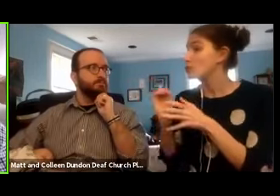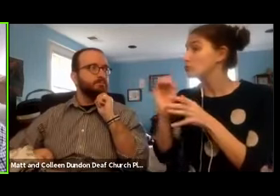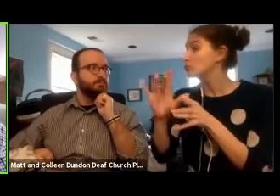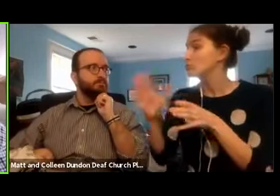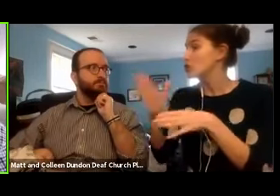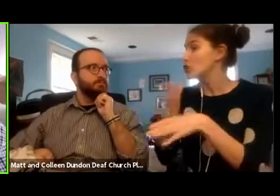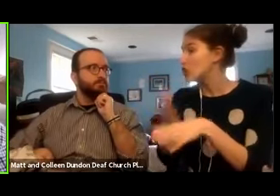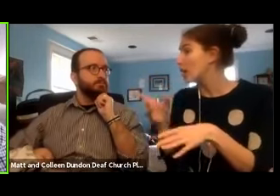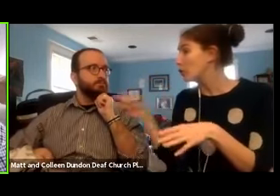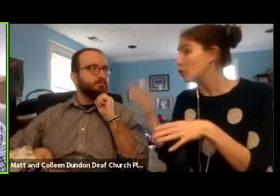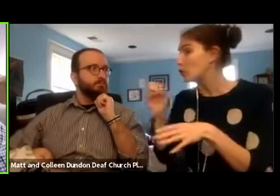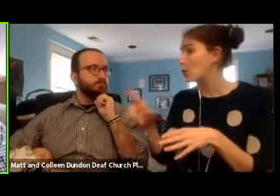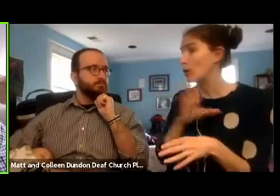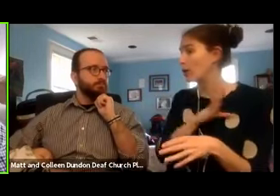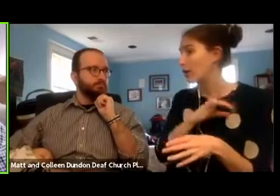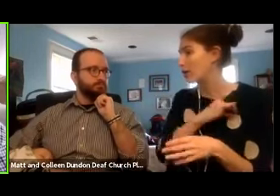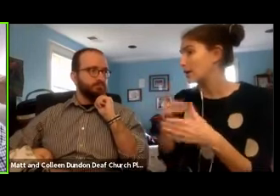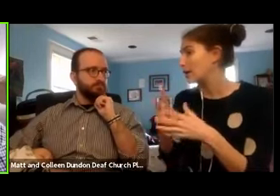or Colleen?